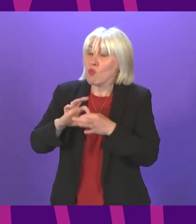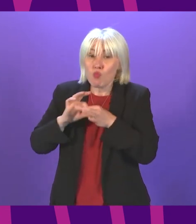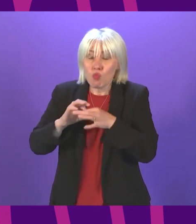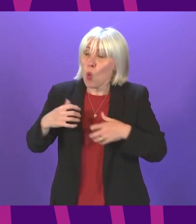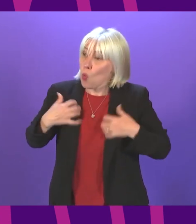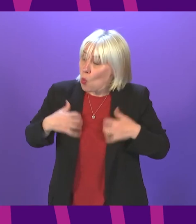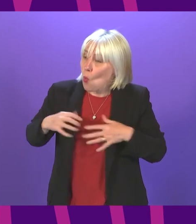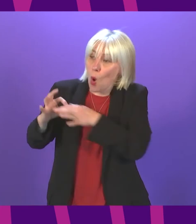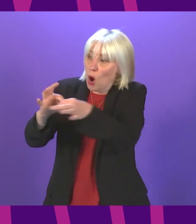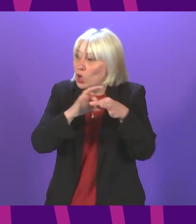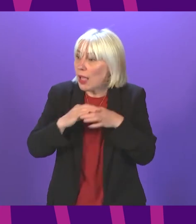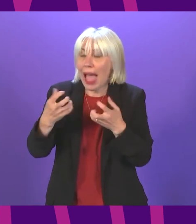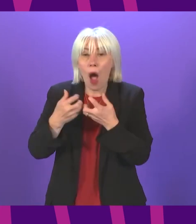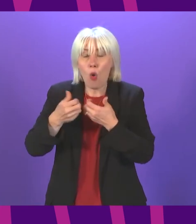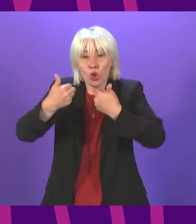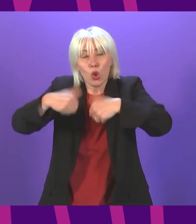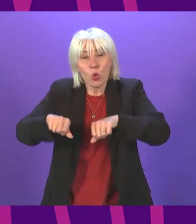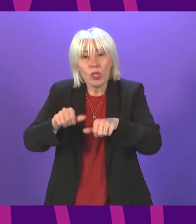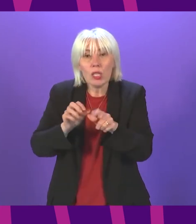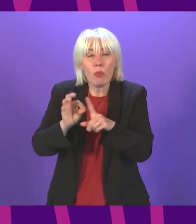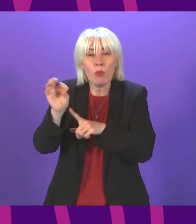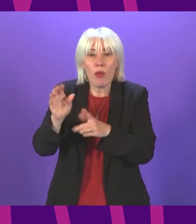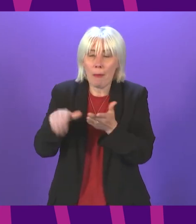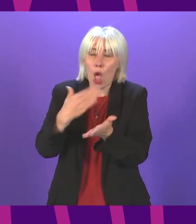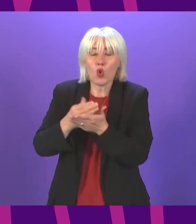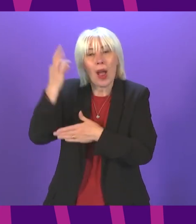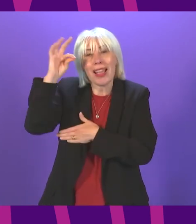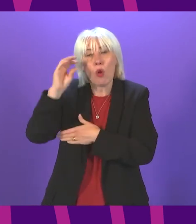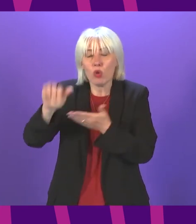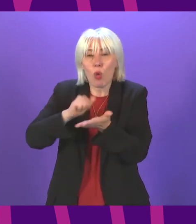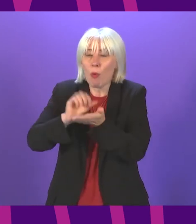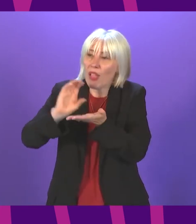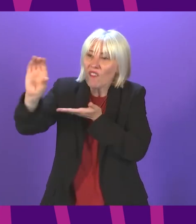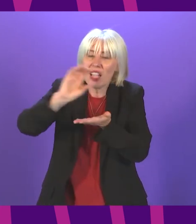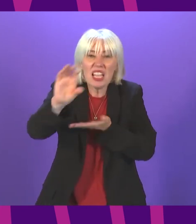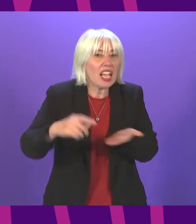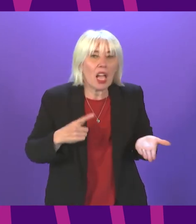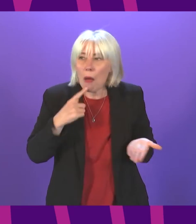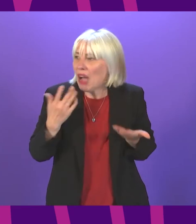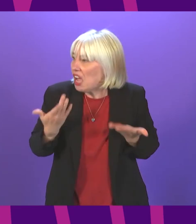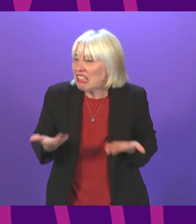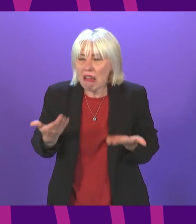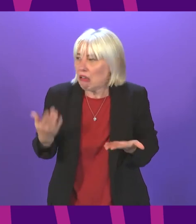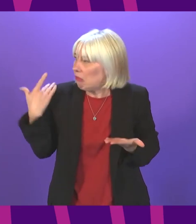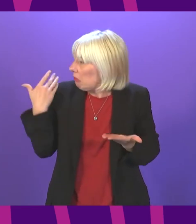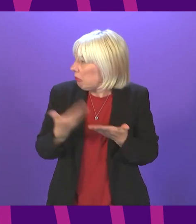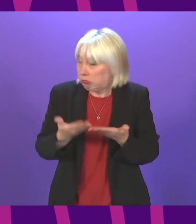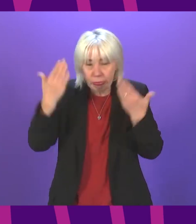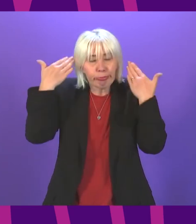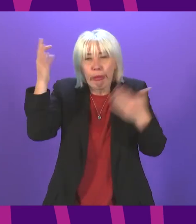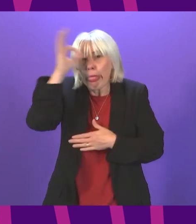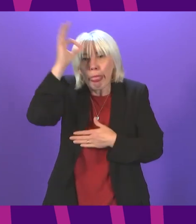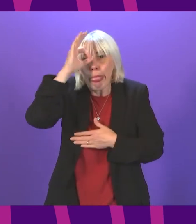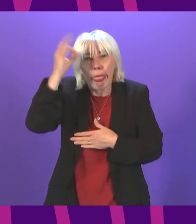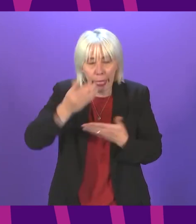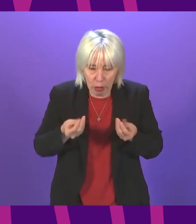come up with better solutions to enable our councils to be properly funded we still have no idea what the Scottish government would